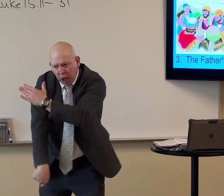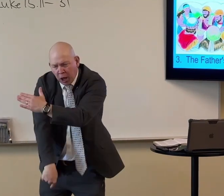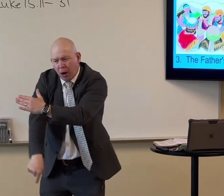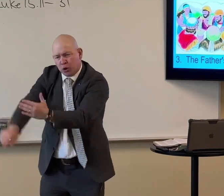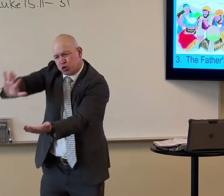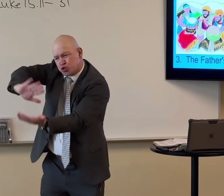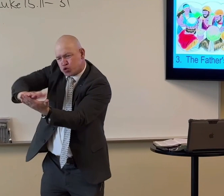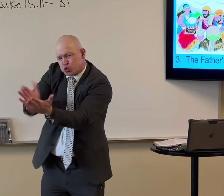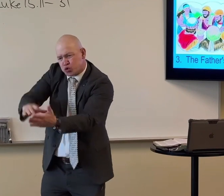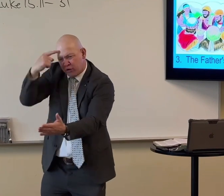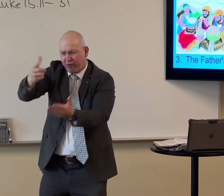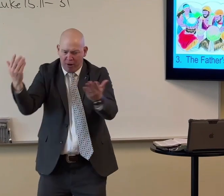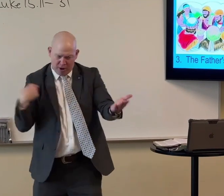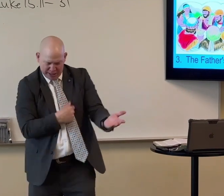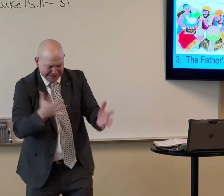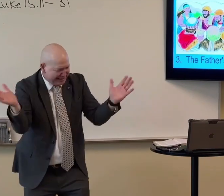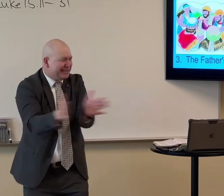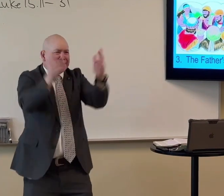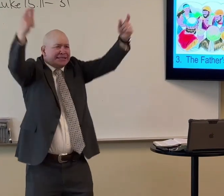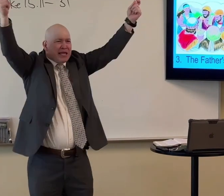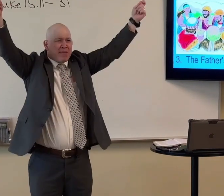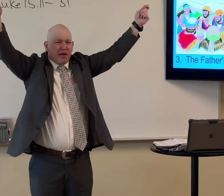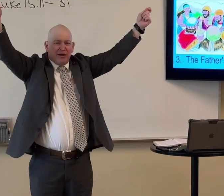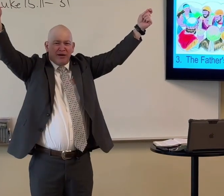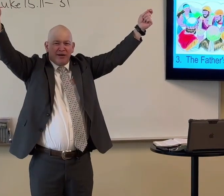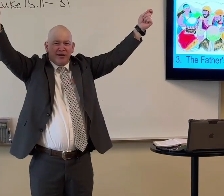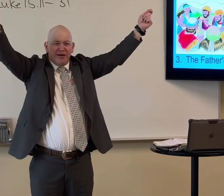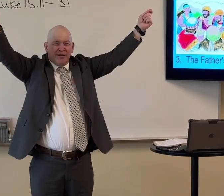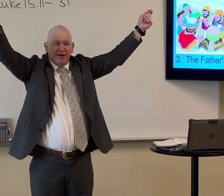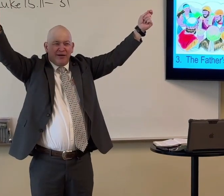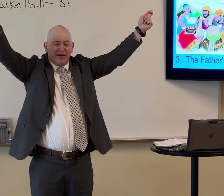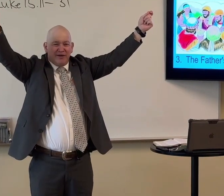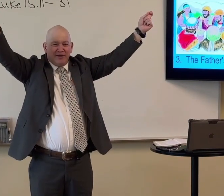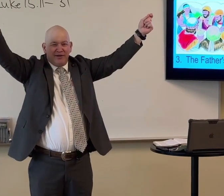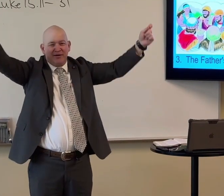Kill it. Cook it. Because we're going to celebrate tonight. Yeah.